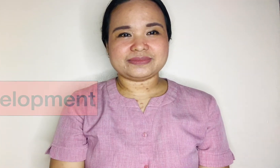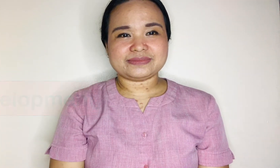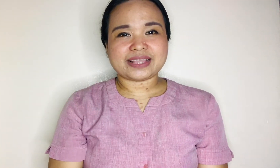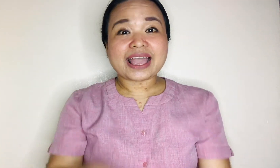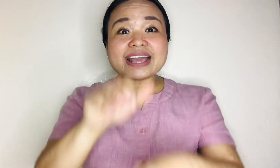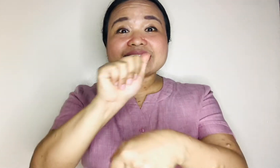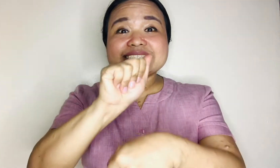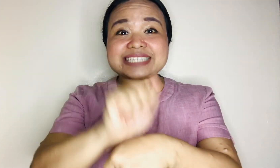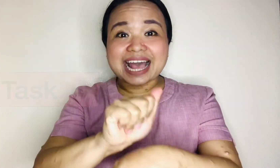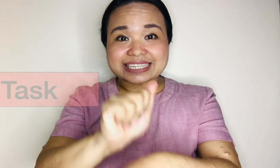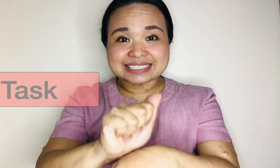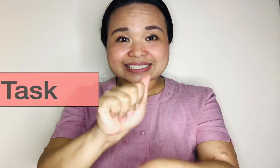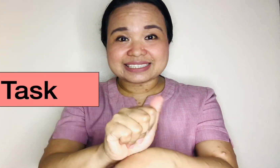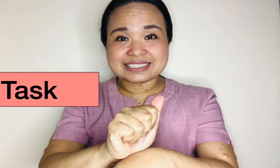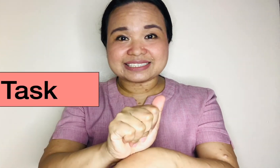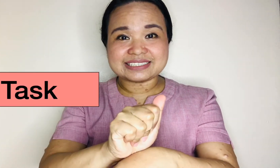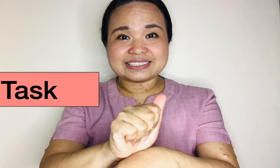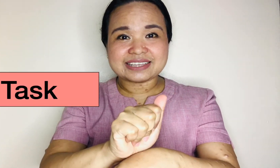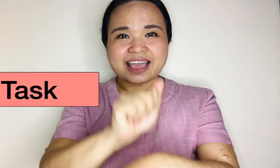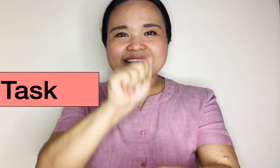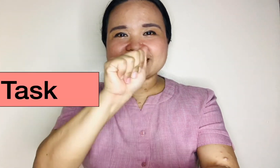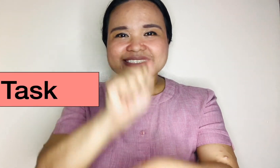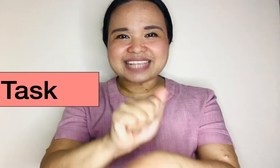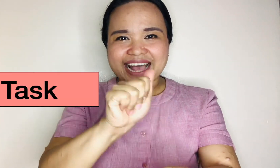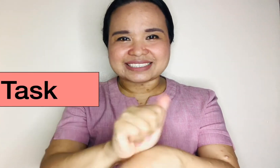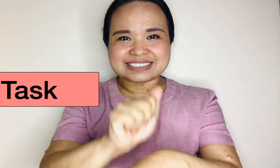Task, Task.